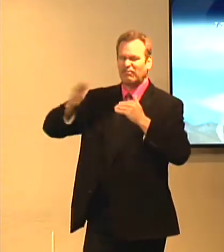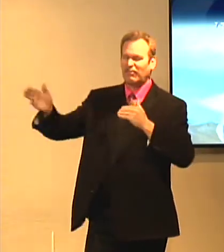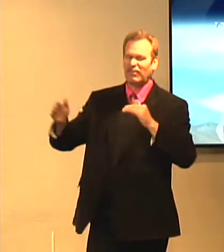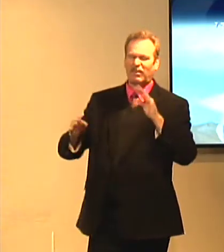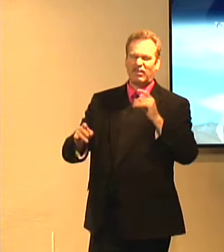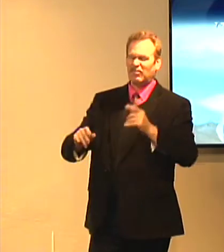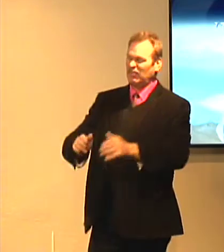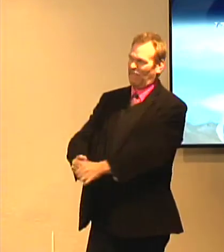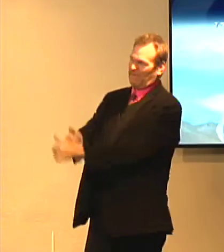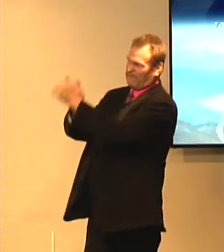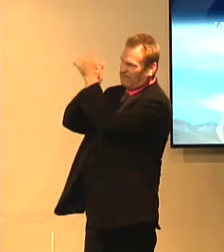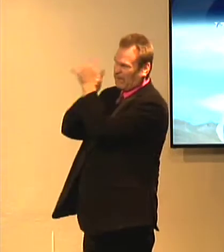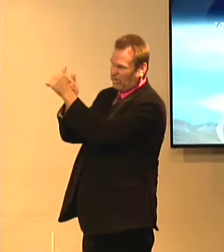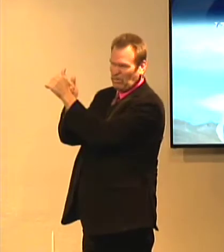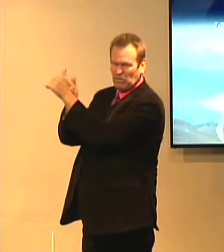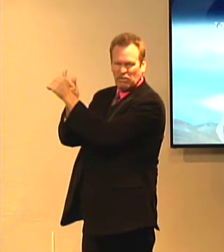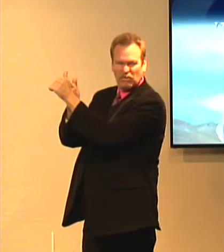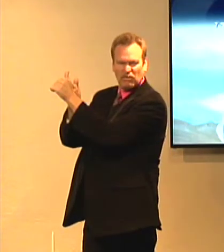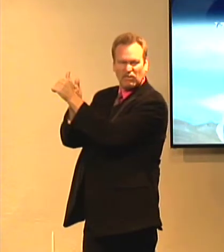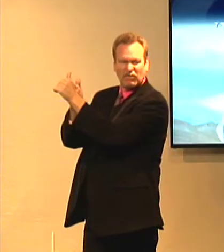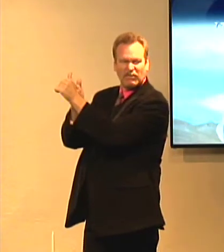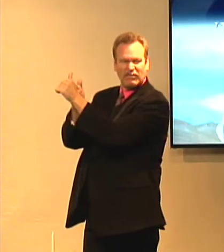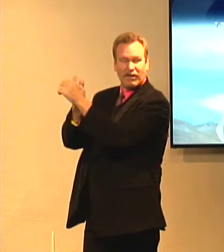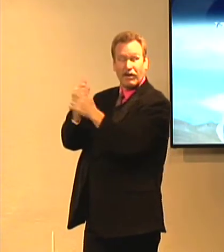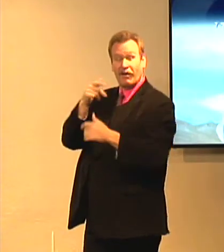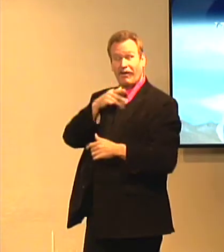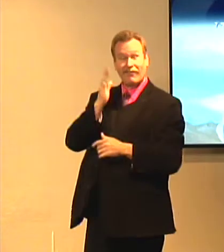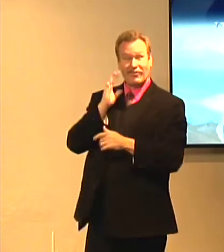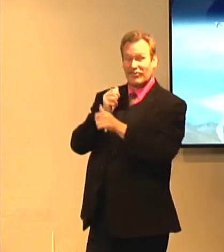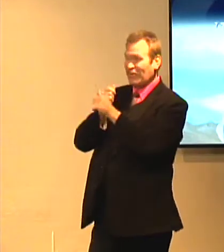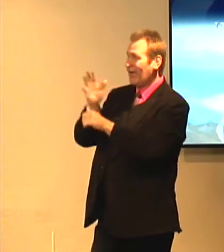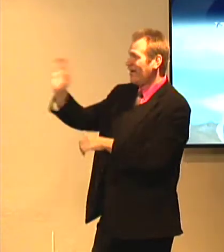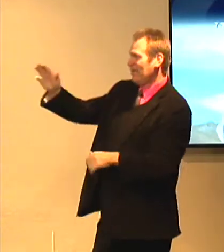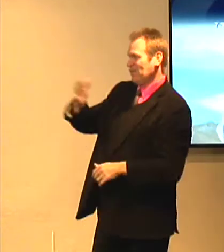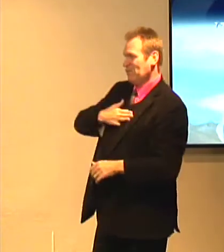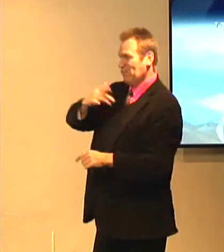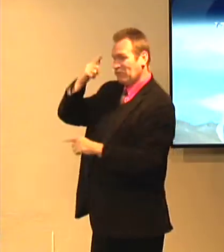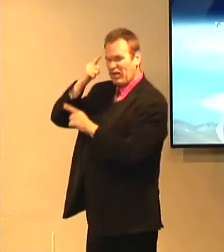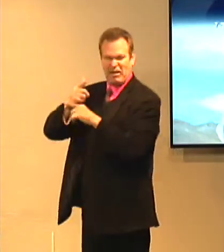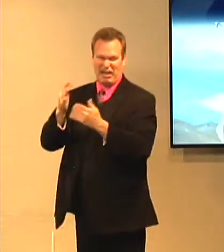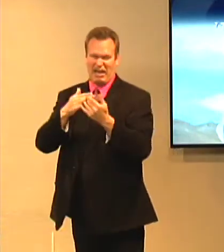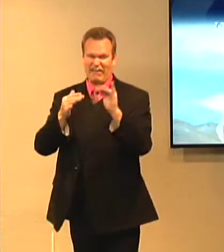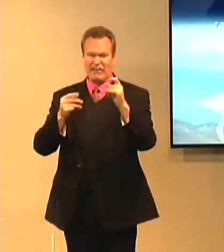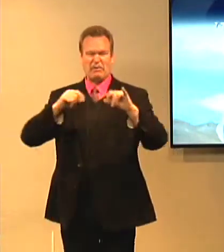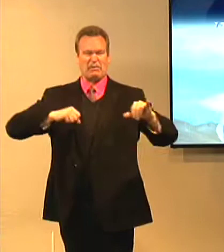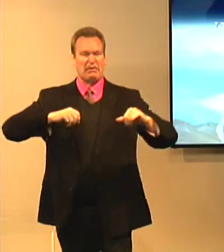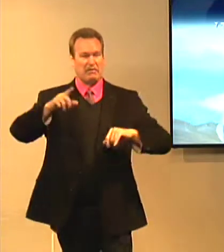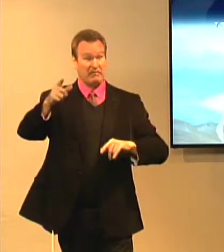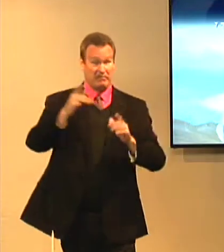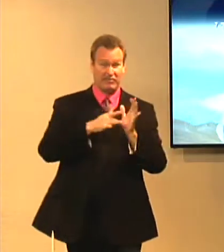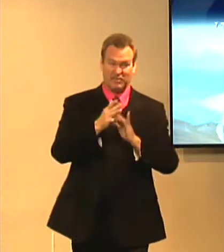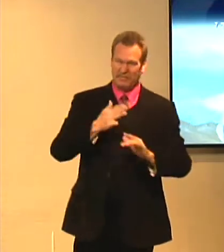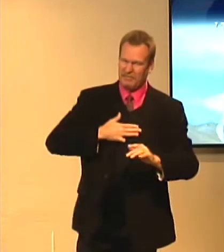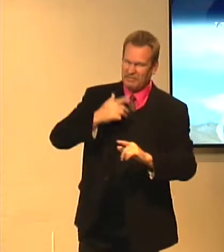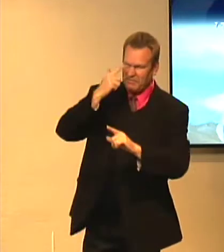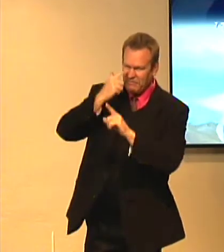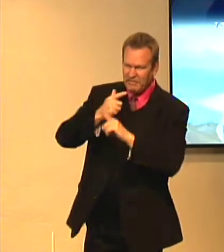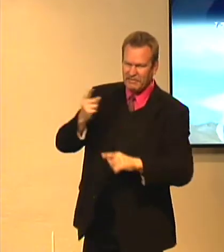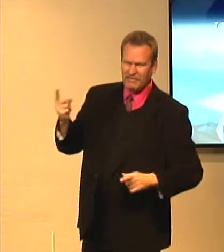him. He had no doubt. he followed Christ, the word of Christ. And he would say, my brother, you know, sometimes would brag,